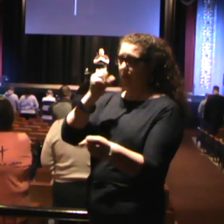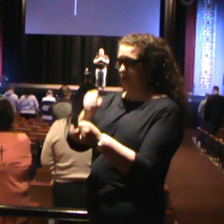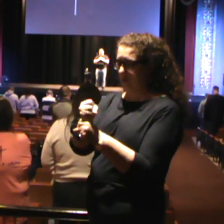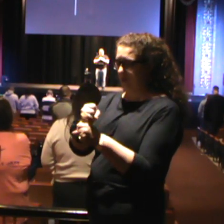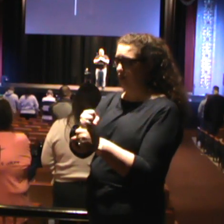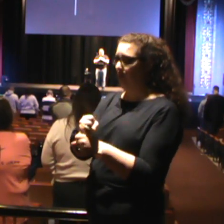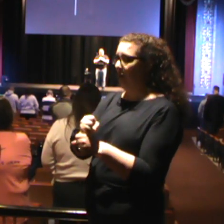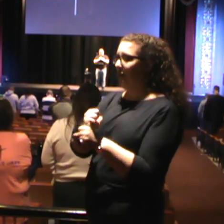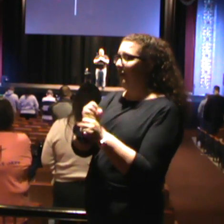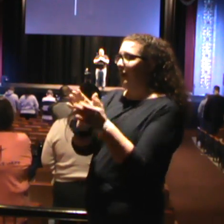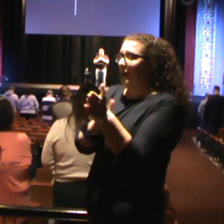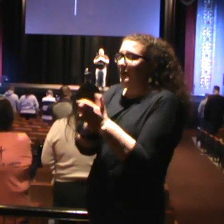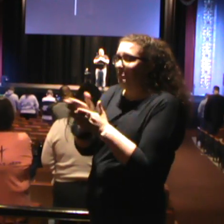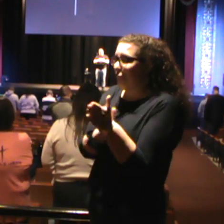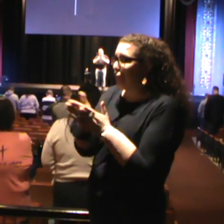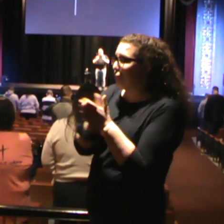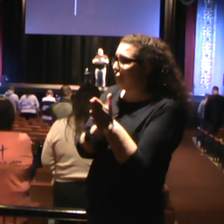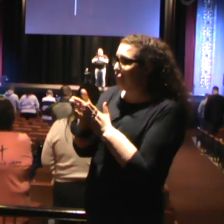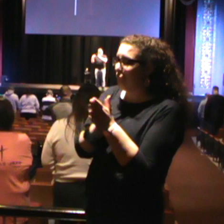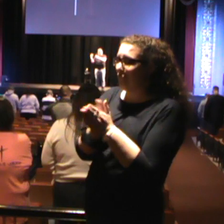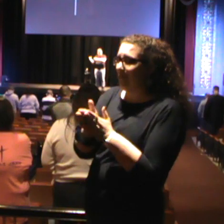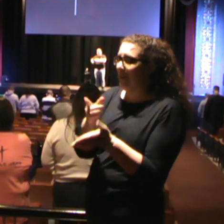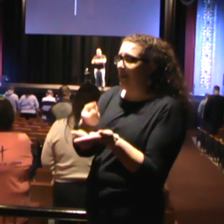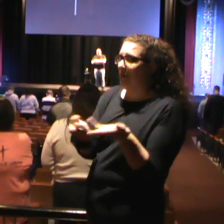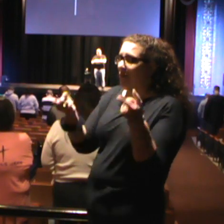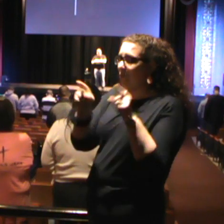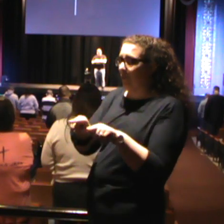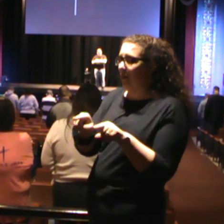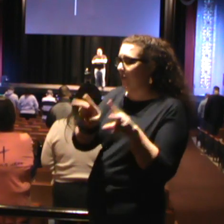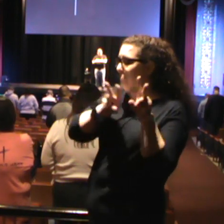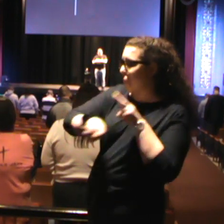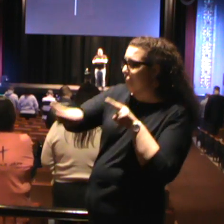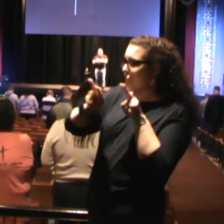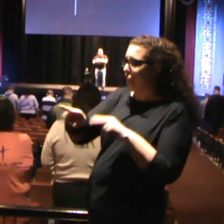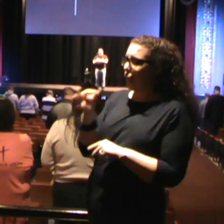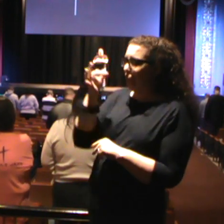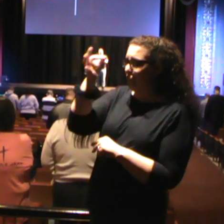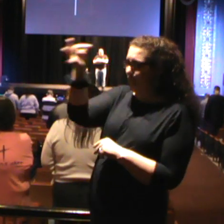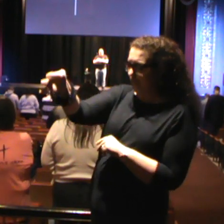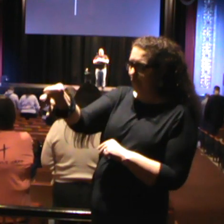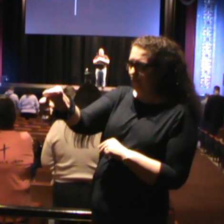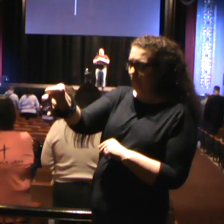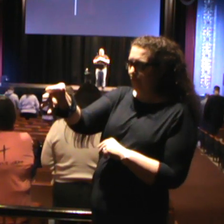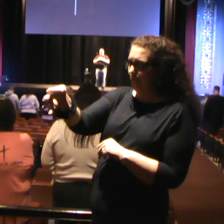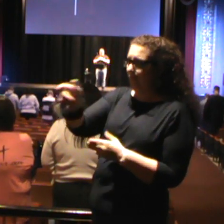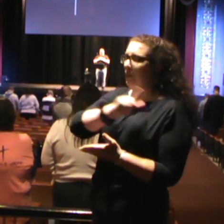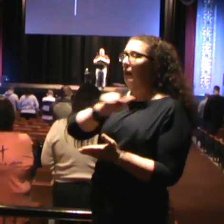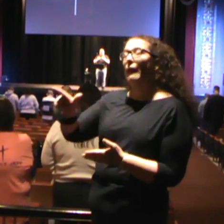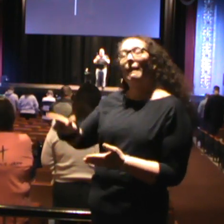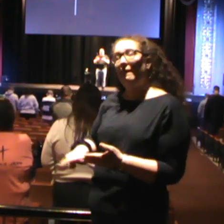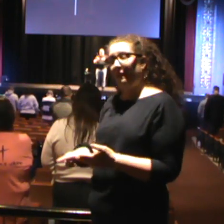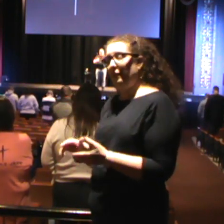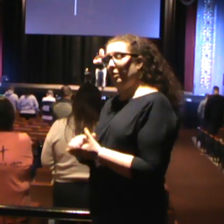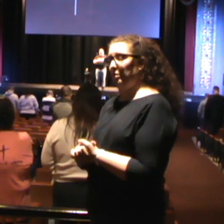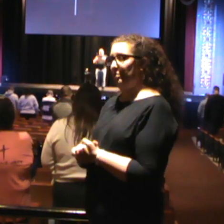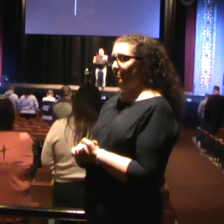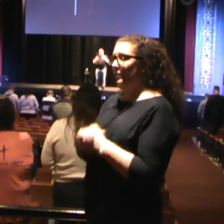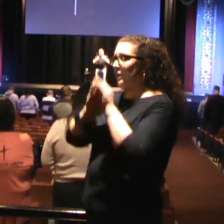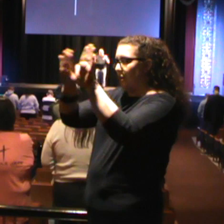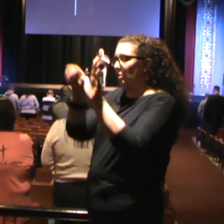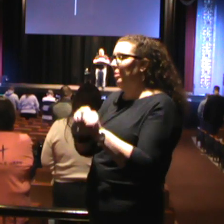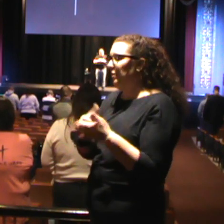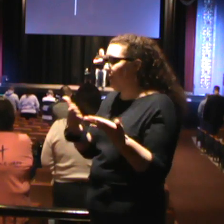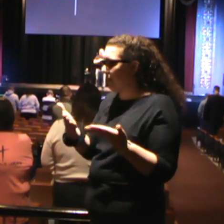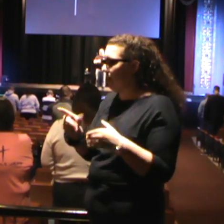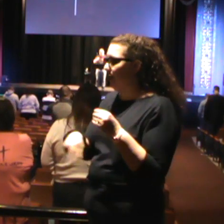And I look forward in anticipation for what you're going to do in the coming years. And Lord, the great thing about it is